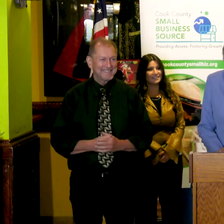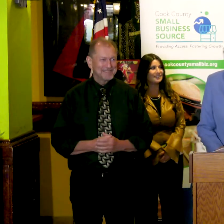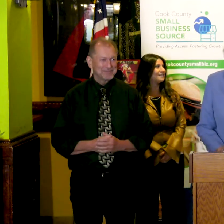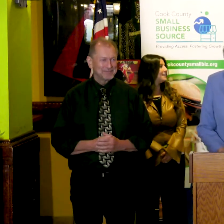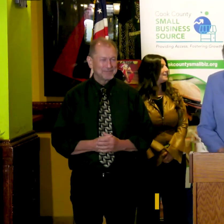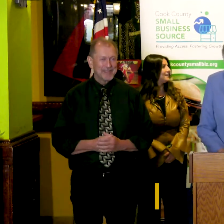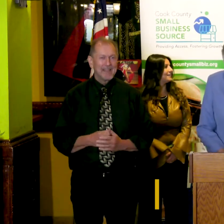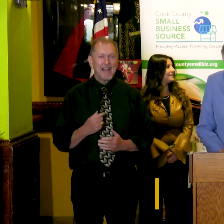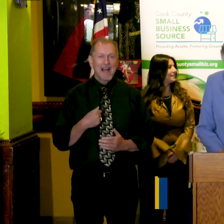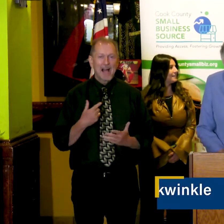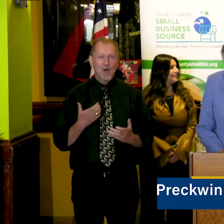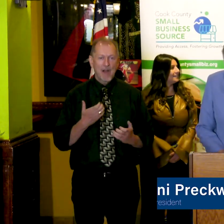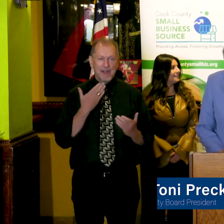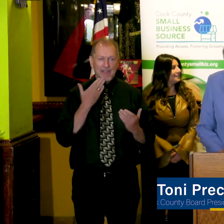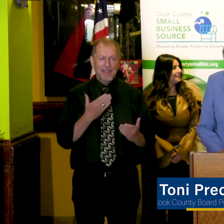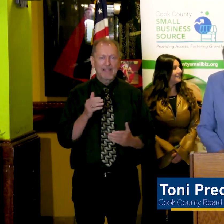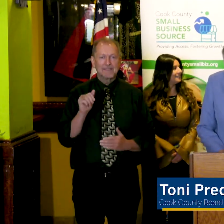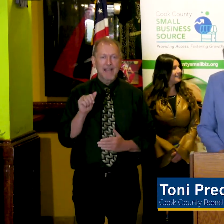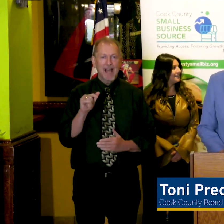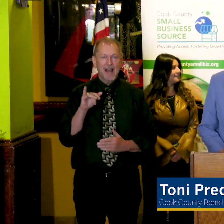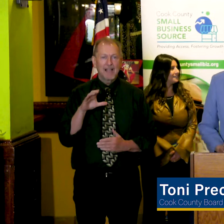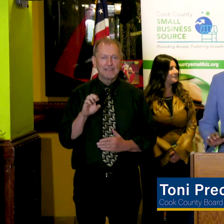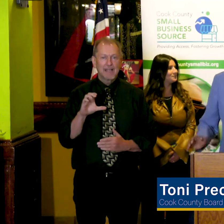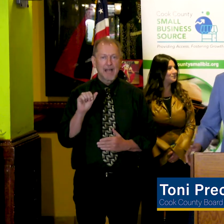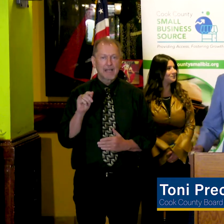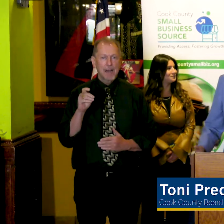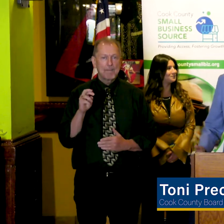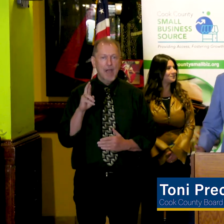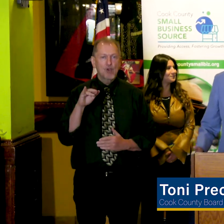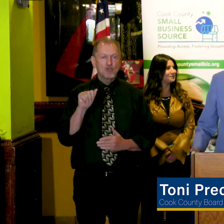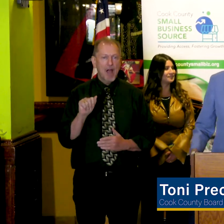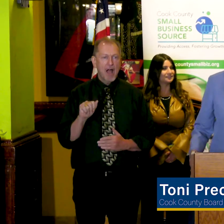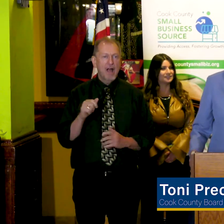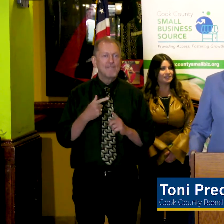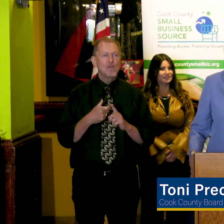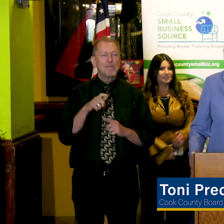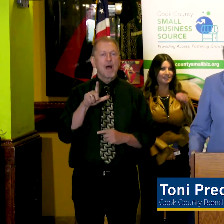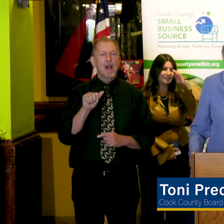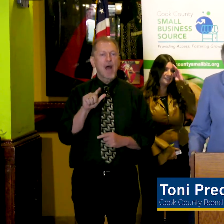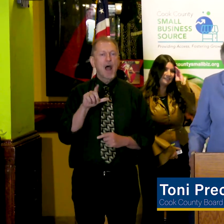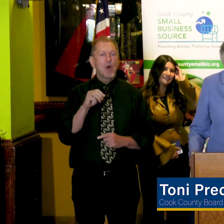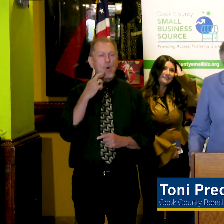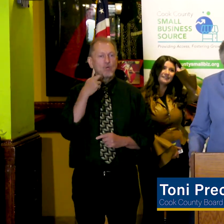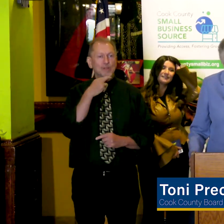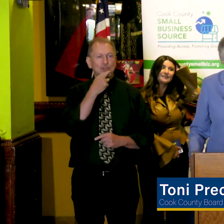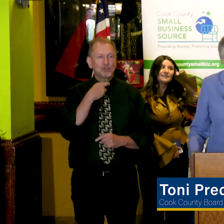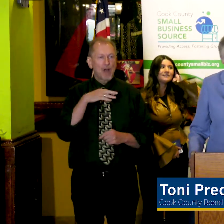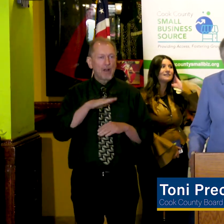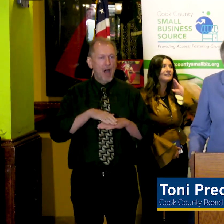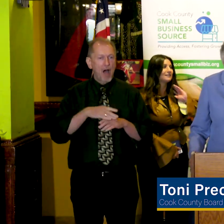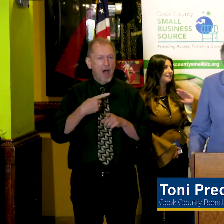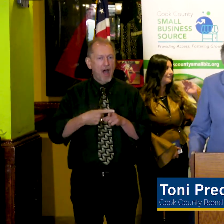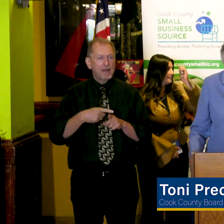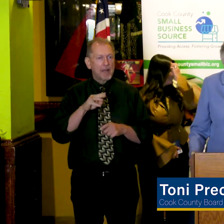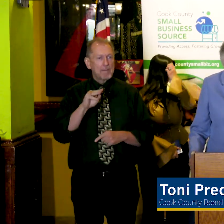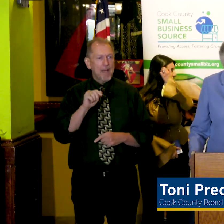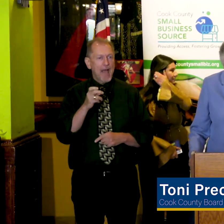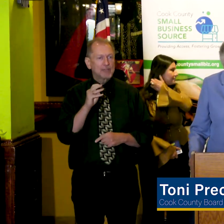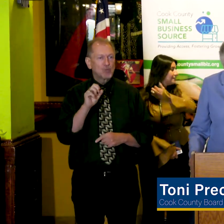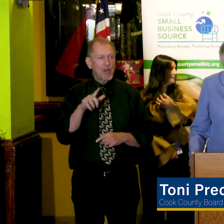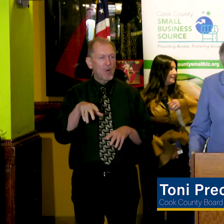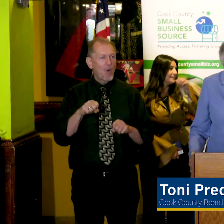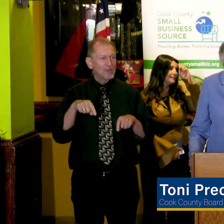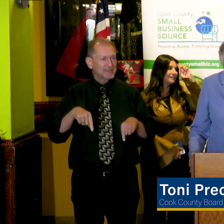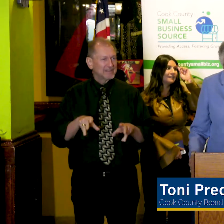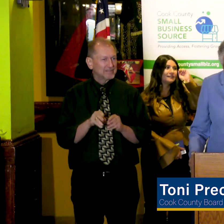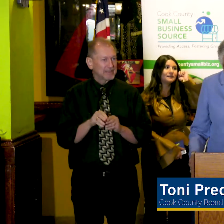I want to thank Alex Cabrera and Lalos on Maxwell for hosting us this morning. I want to thank the organizers and all